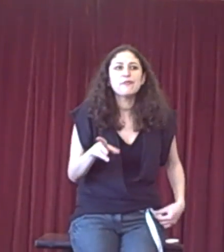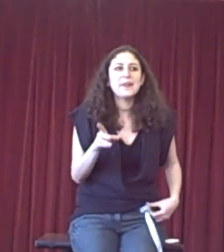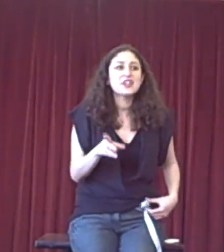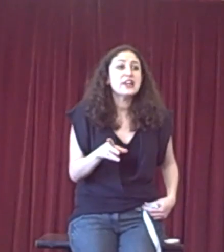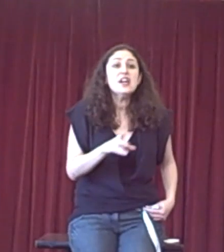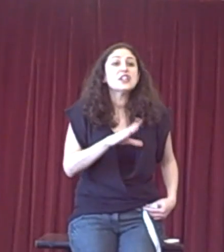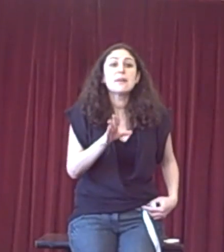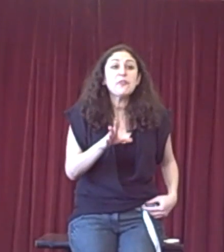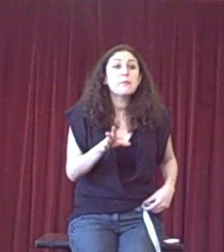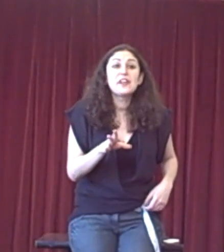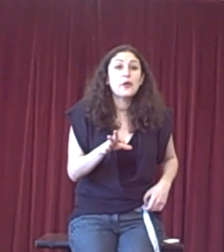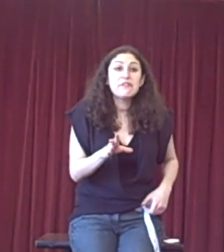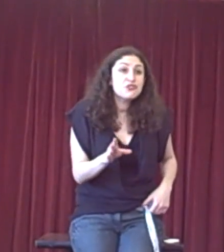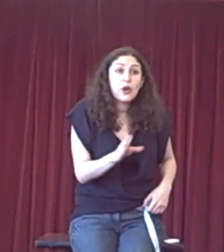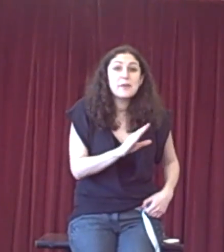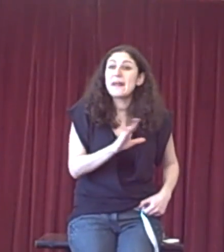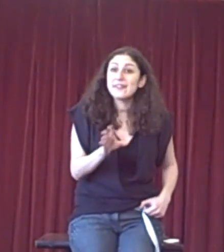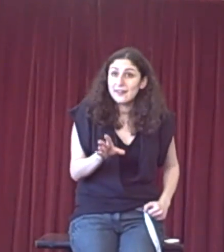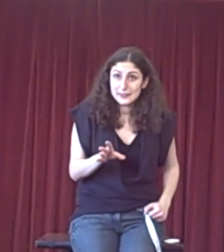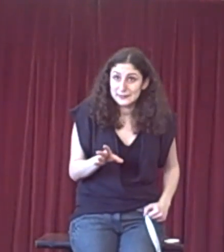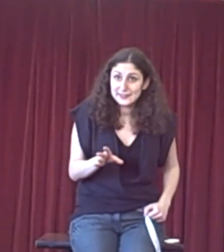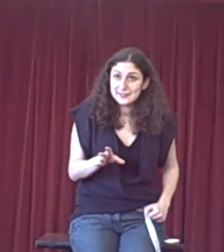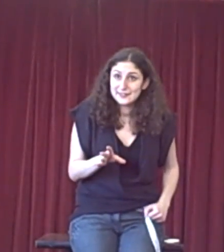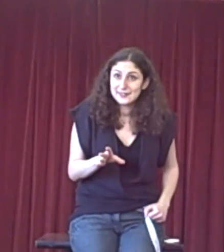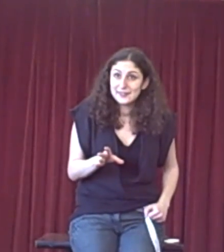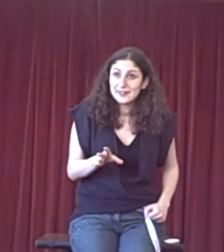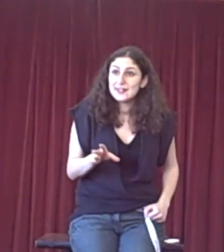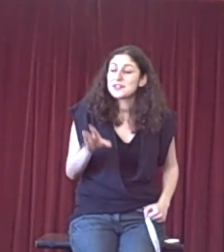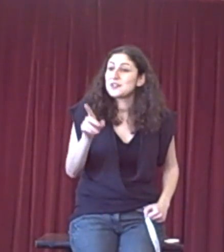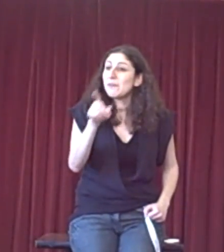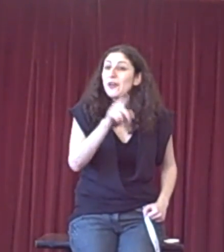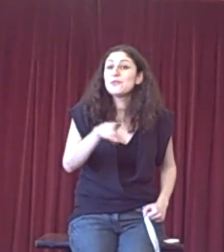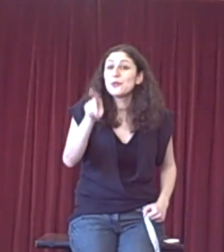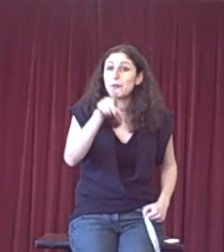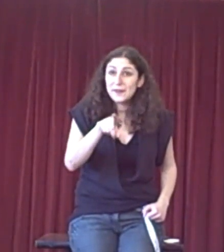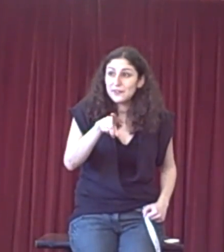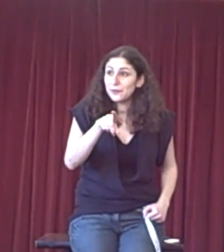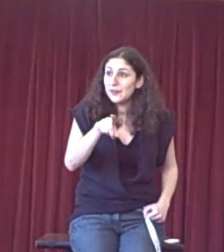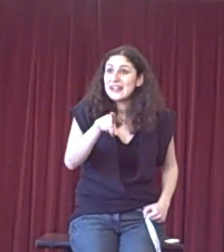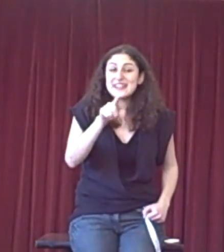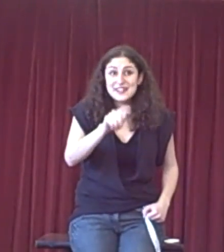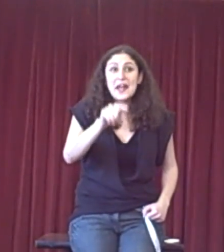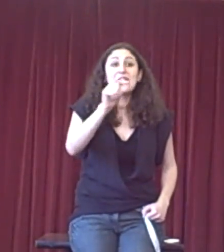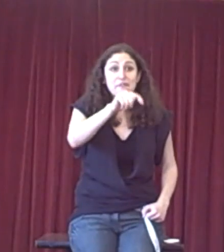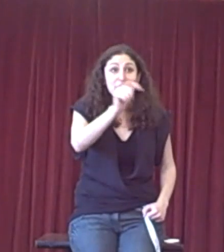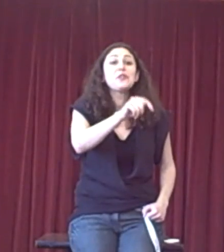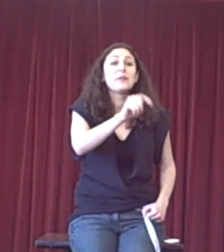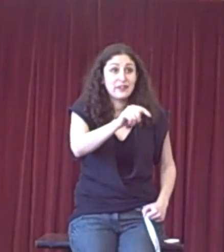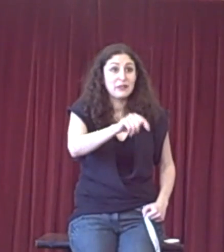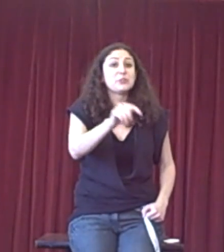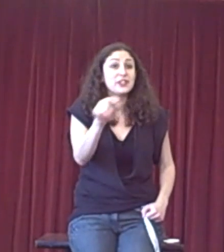on from that, actually, sometimes they don't even try and make the arguments. So, sometimes your rebuttal is to their invisible assumption.